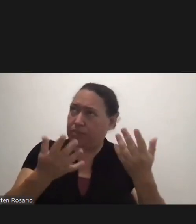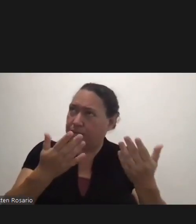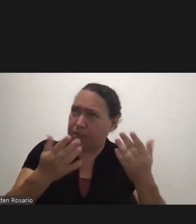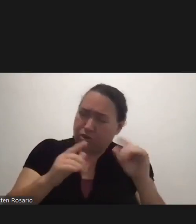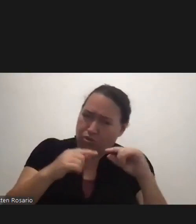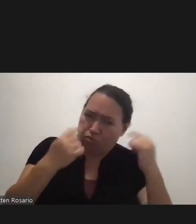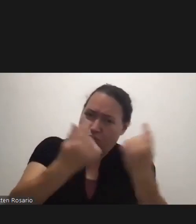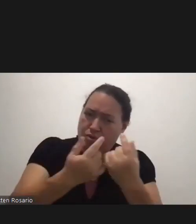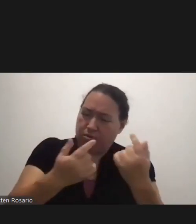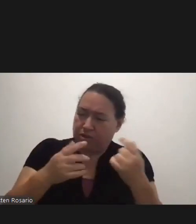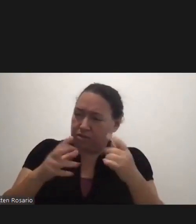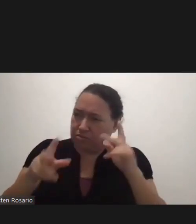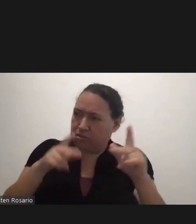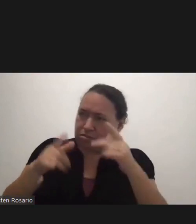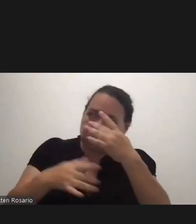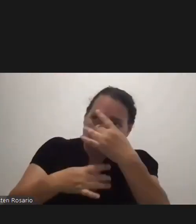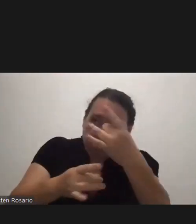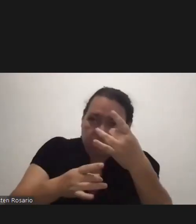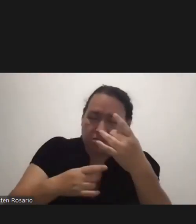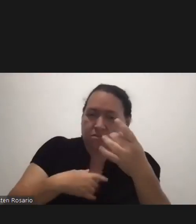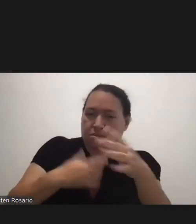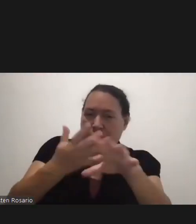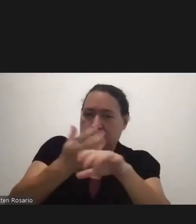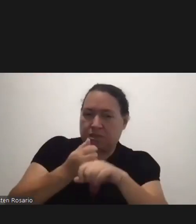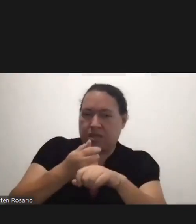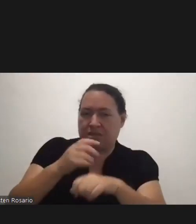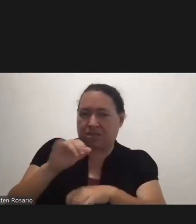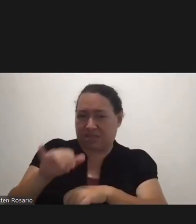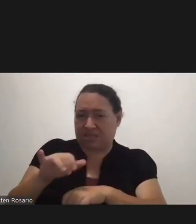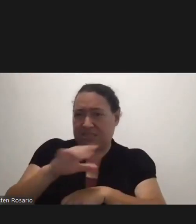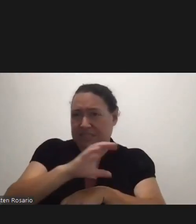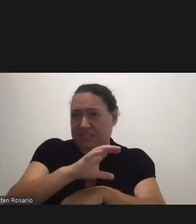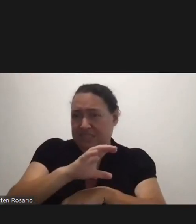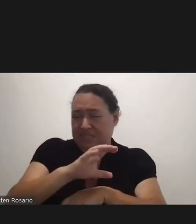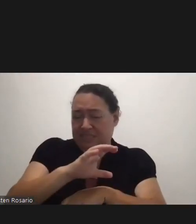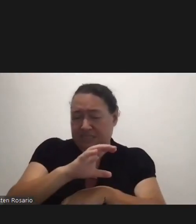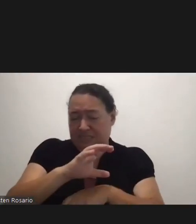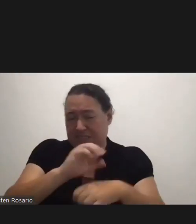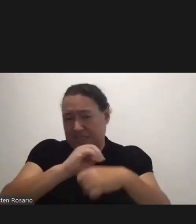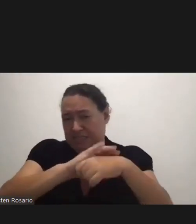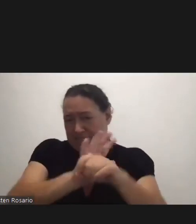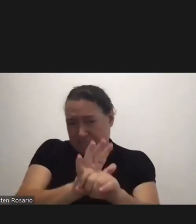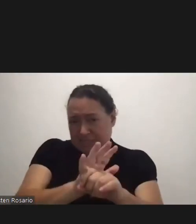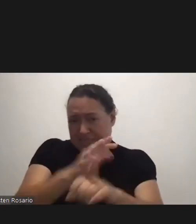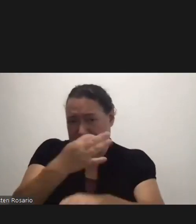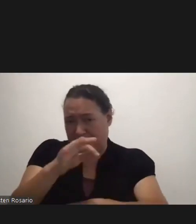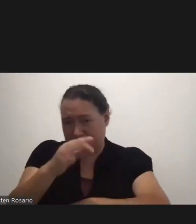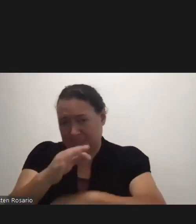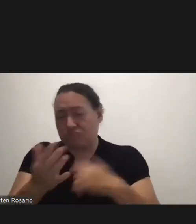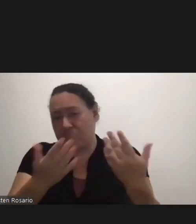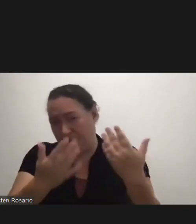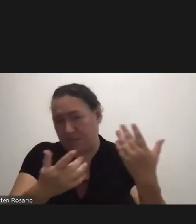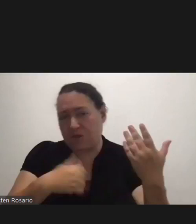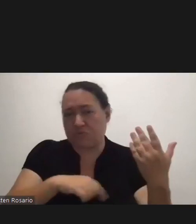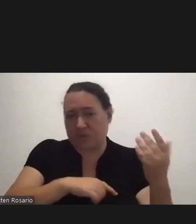group of workers Interested in receiving the COVID-19 vaccine We can come to you Working with the